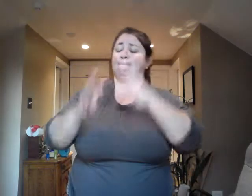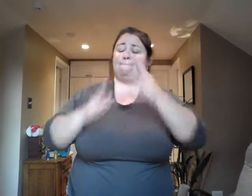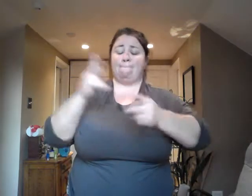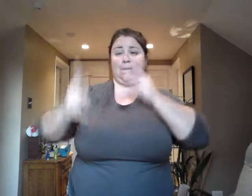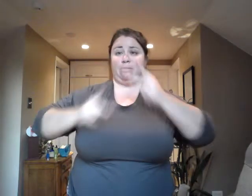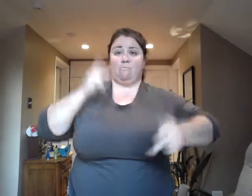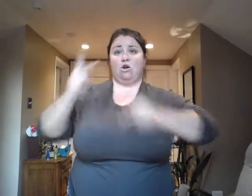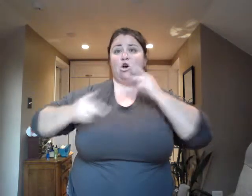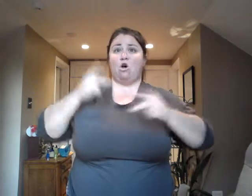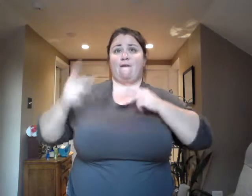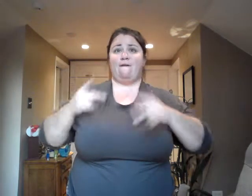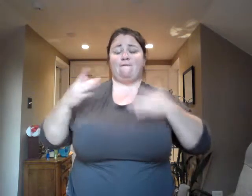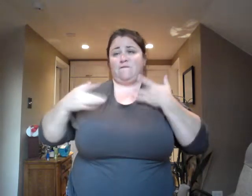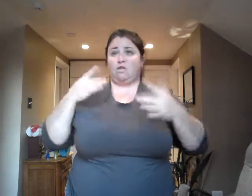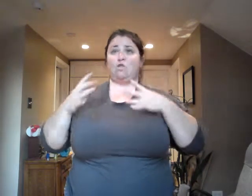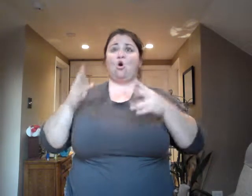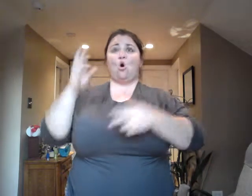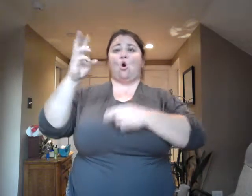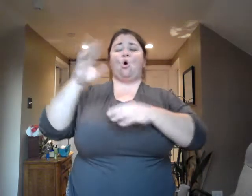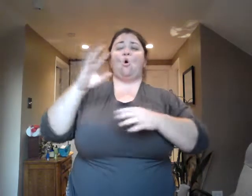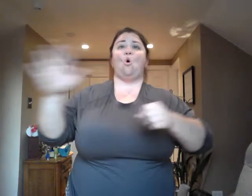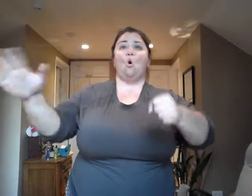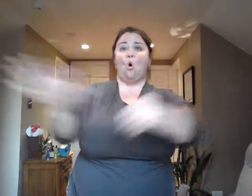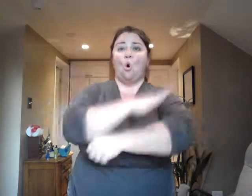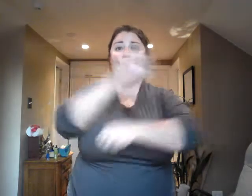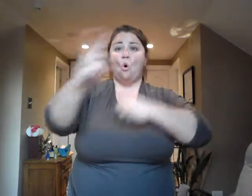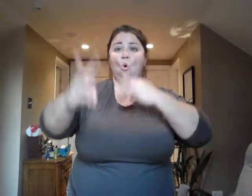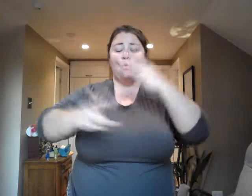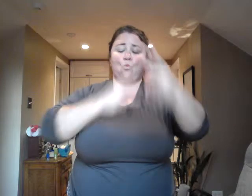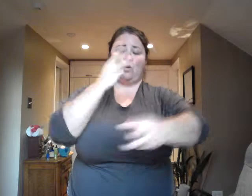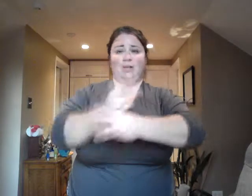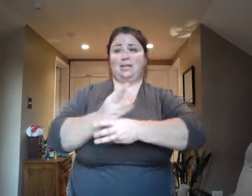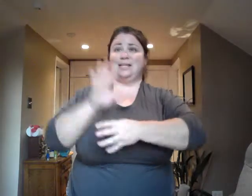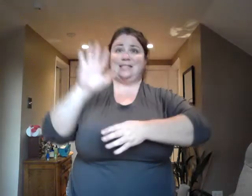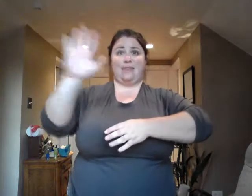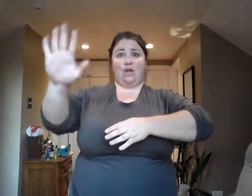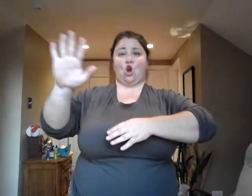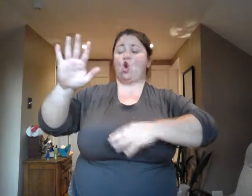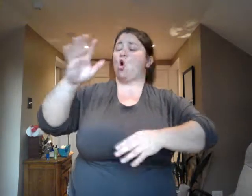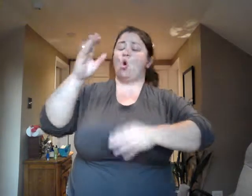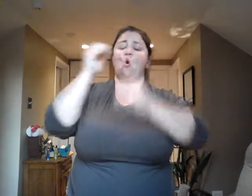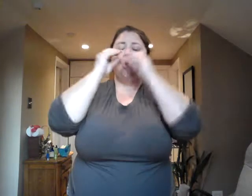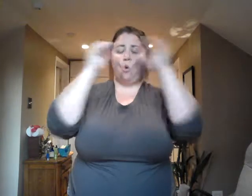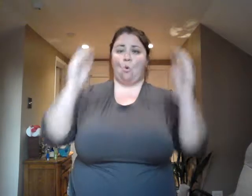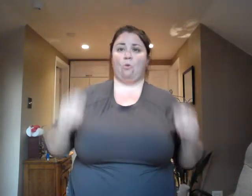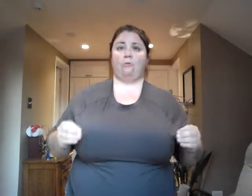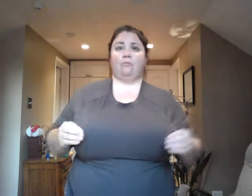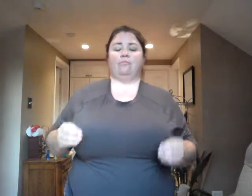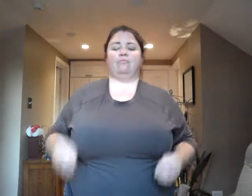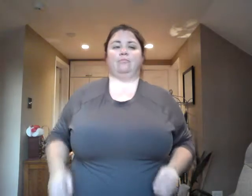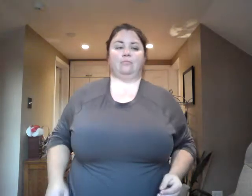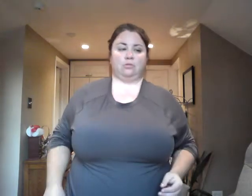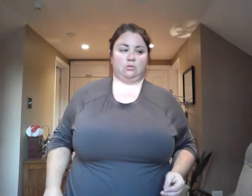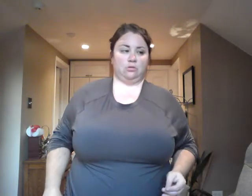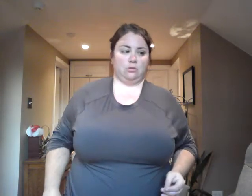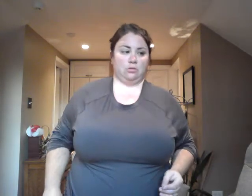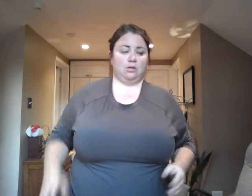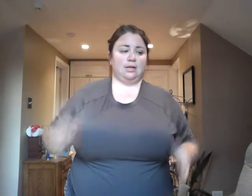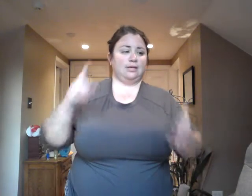challenge is presented that is outside our personal comfort zone, fear appears. Sometimes our fear